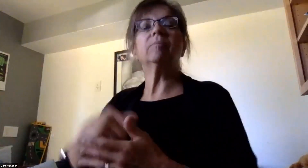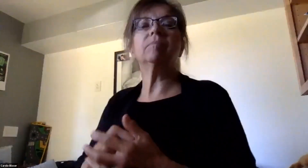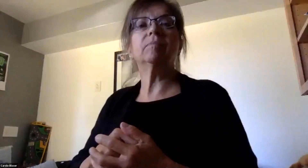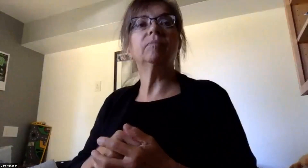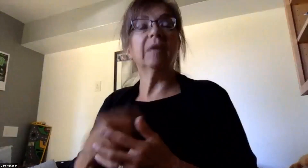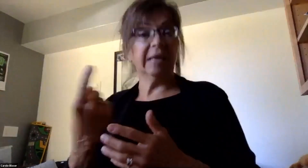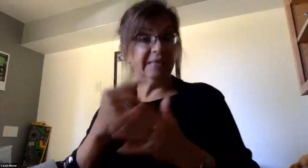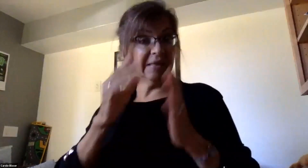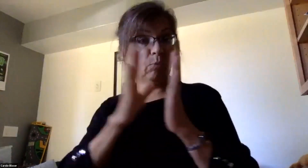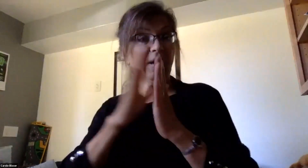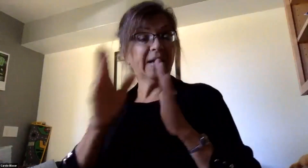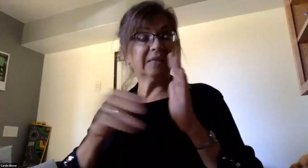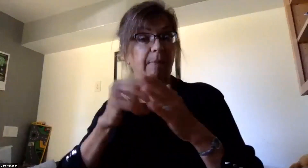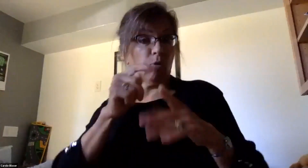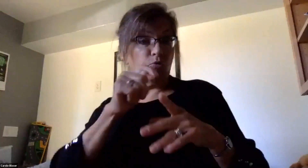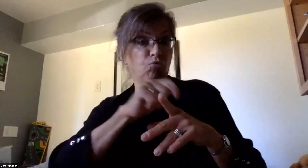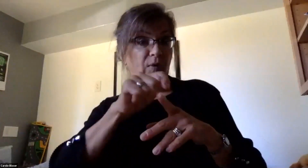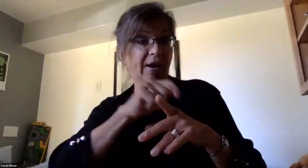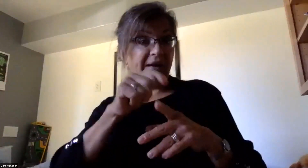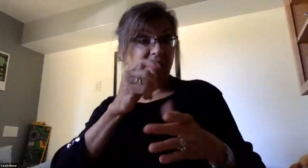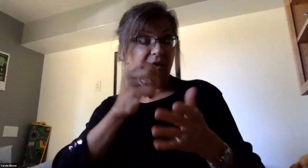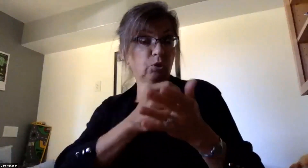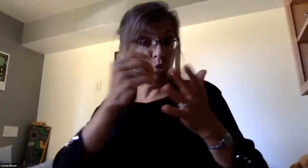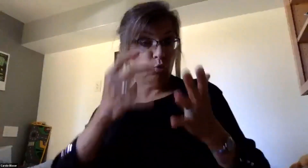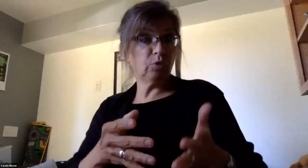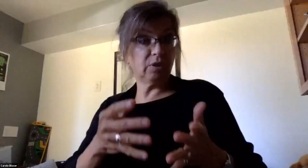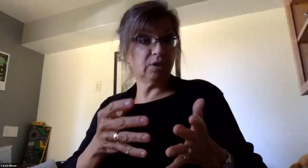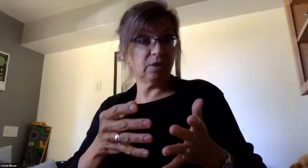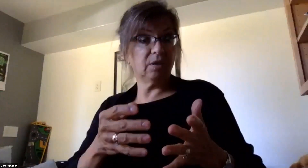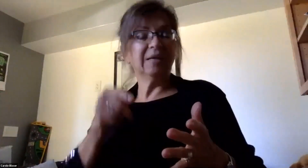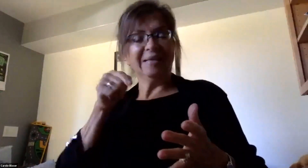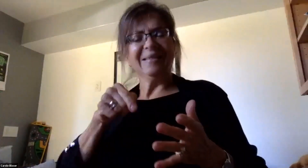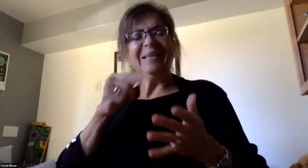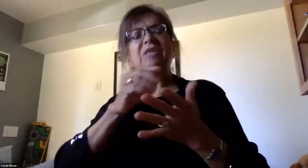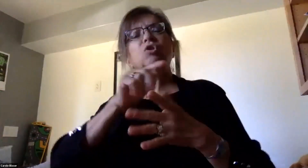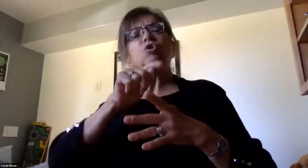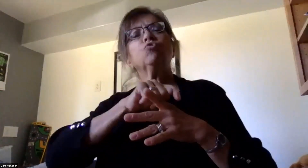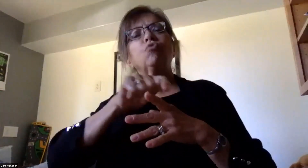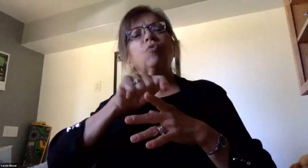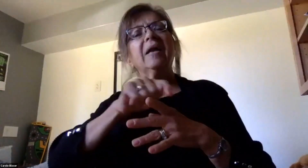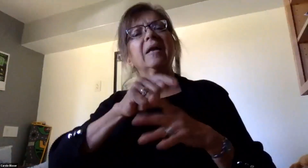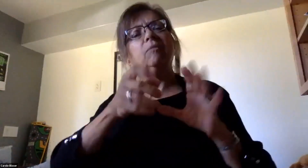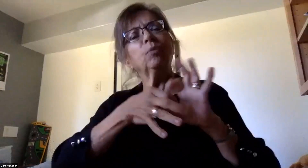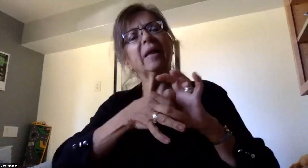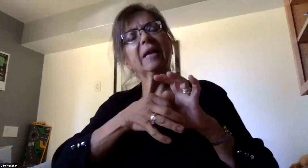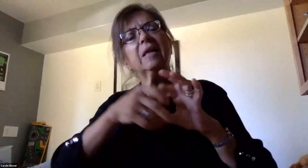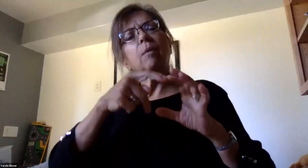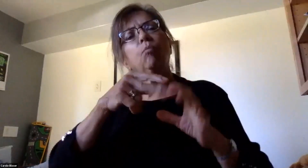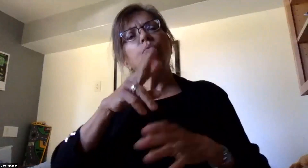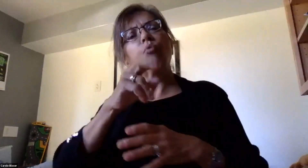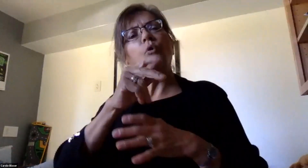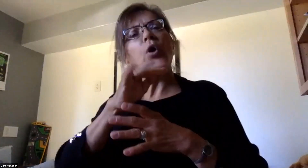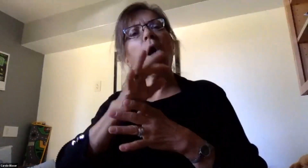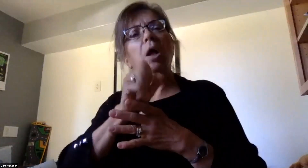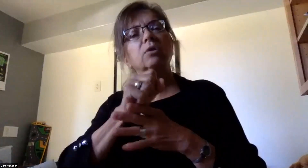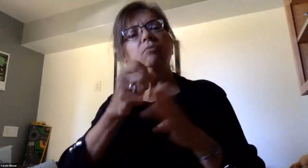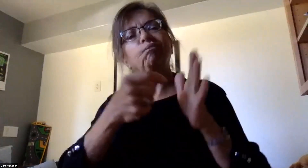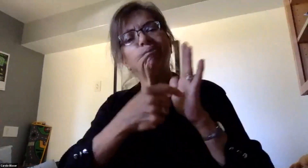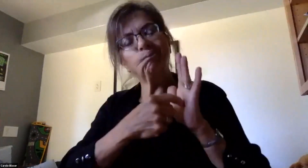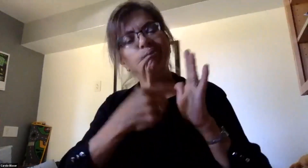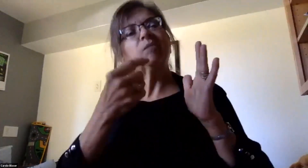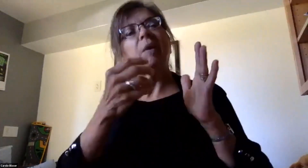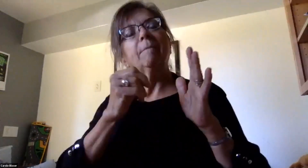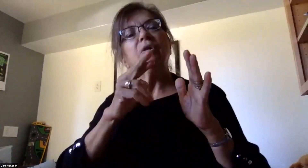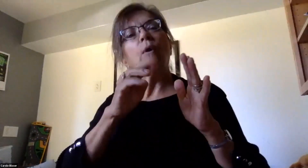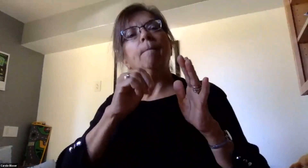was asked about training of students. So this training based on some of the protocols that Mr. Millgate referenced,